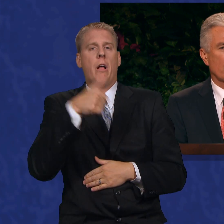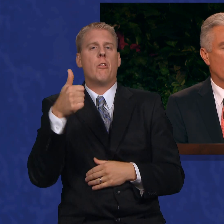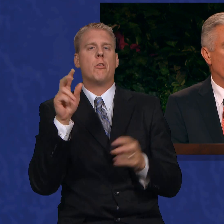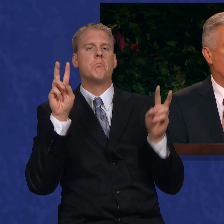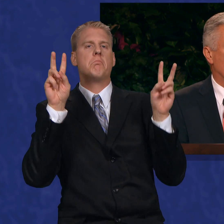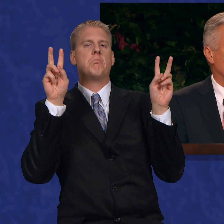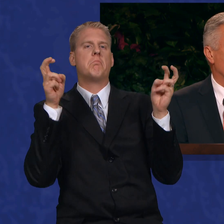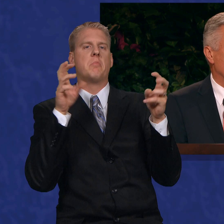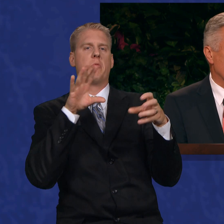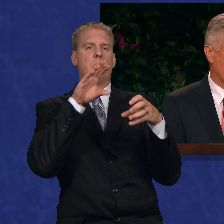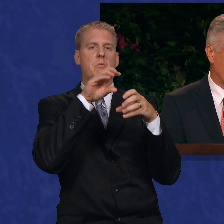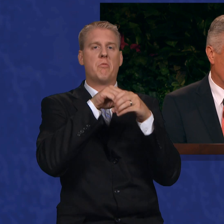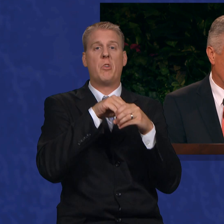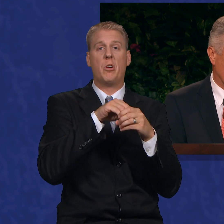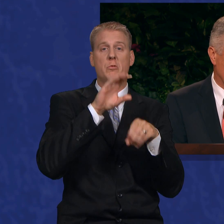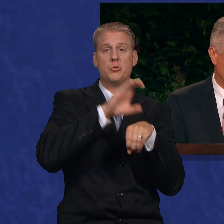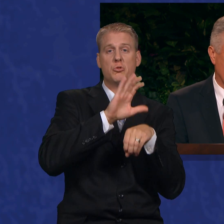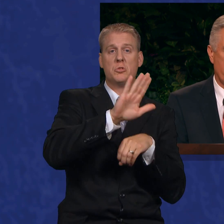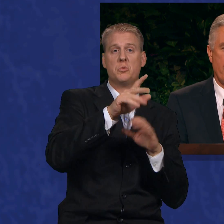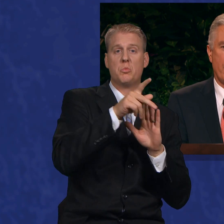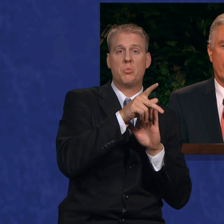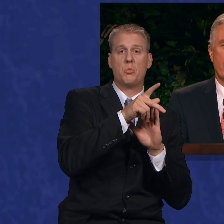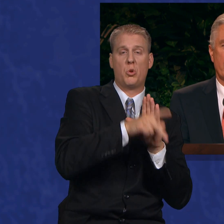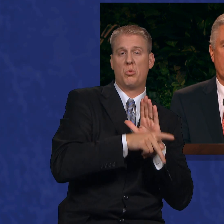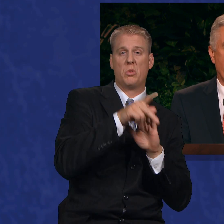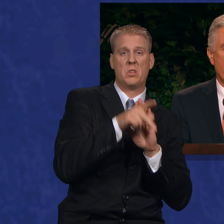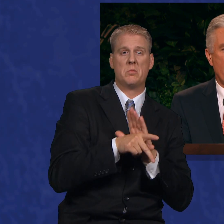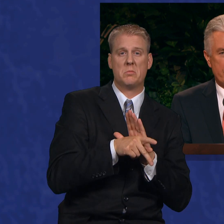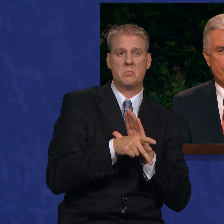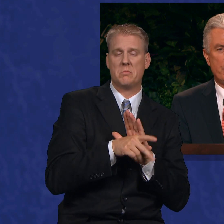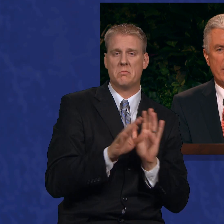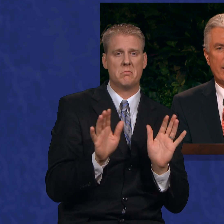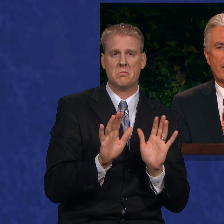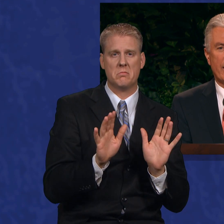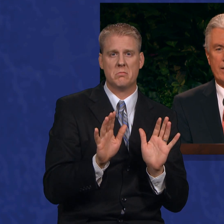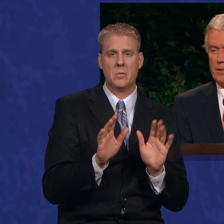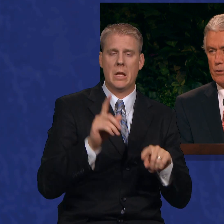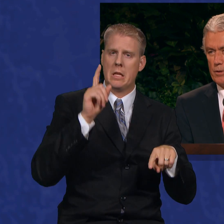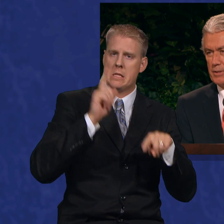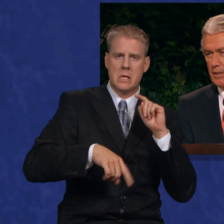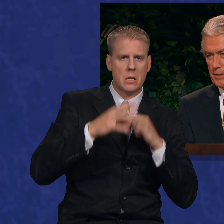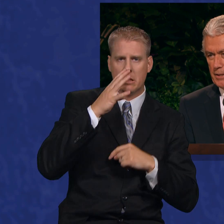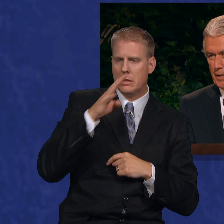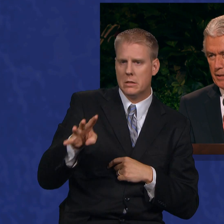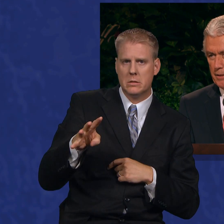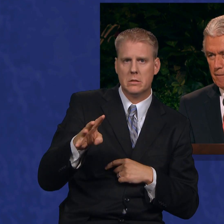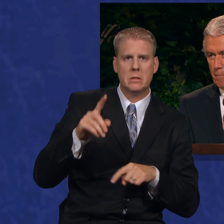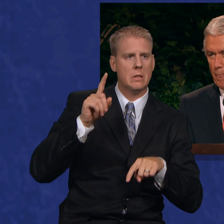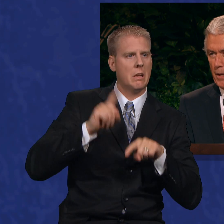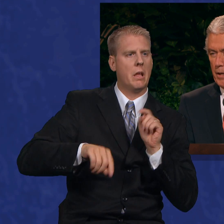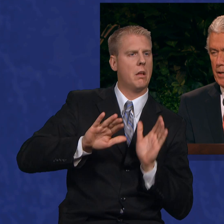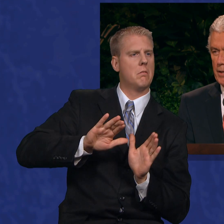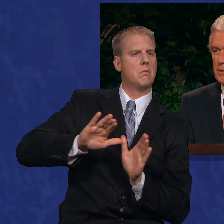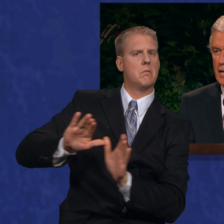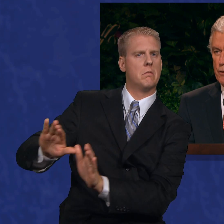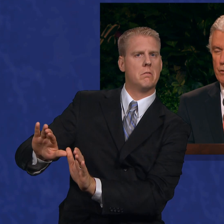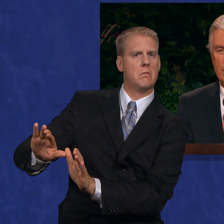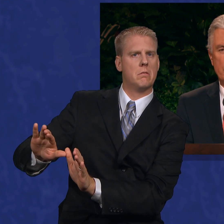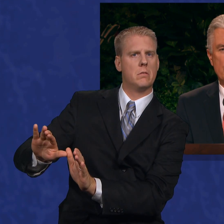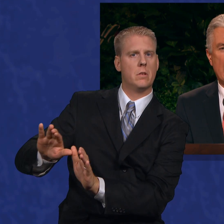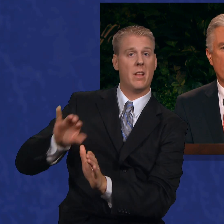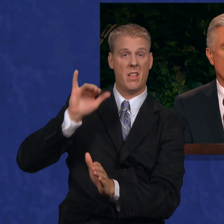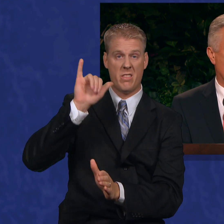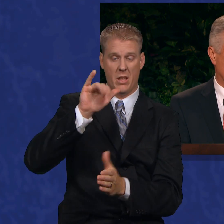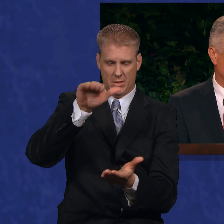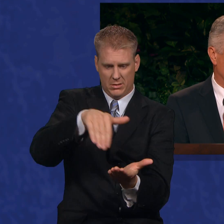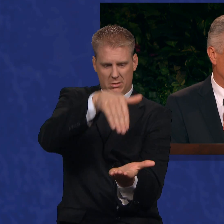catalog of programs of the Church. It cannot be neglected or set aside. It is central